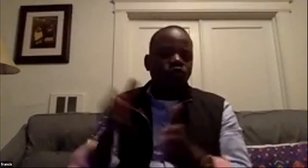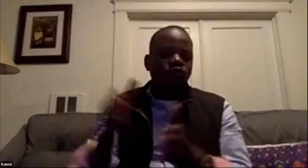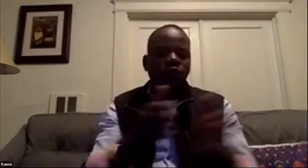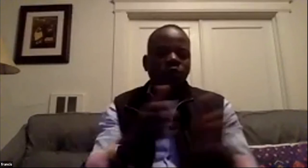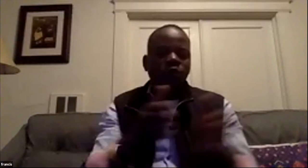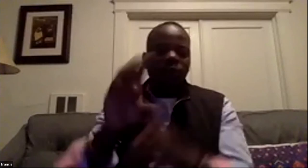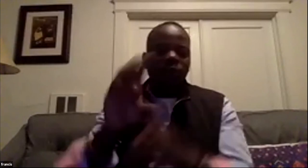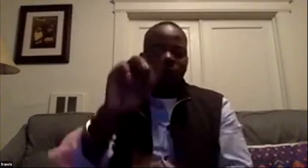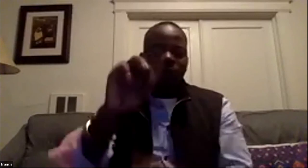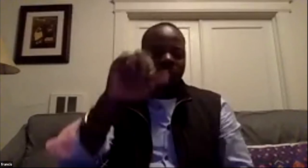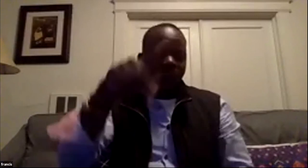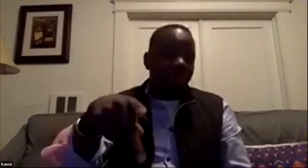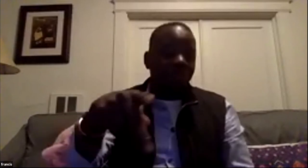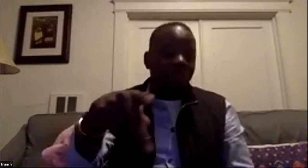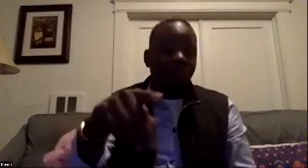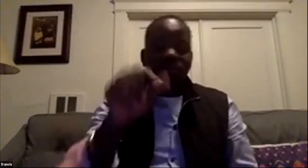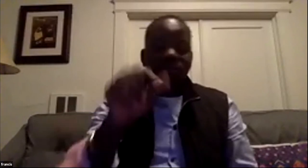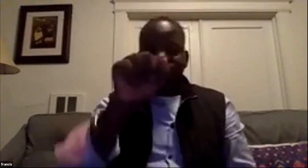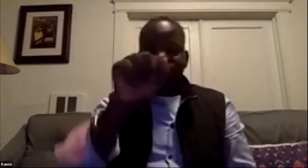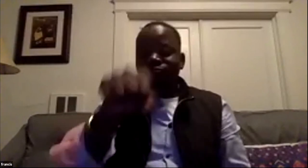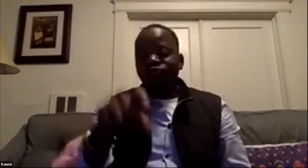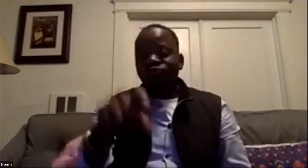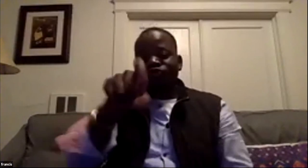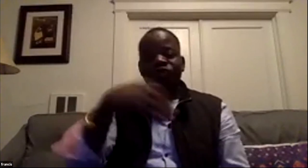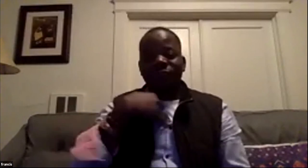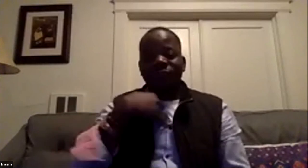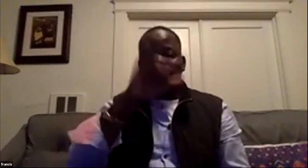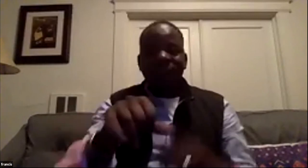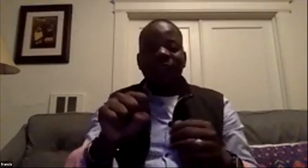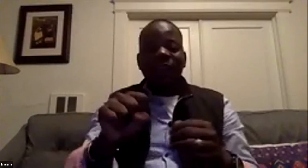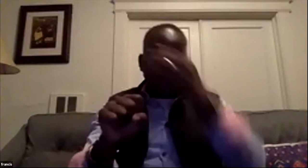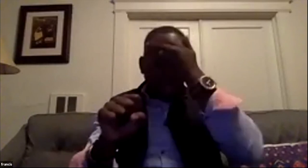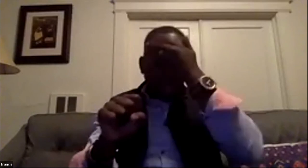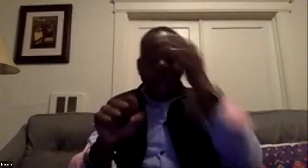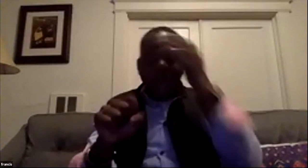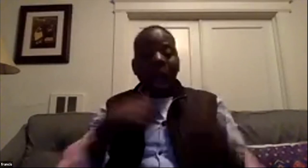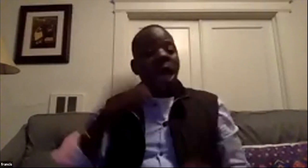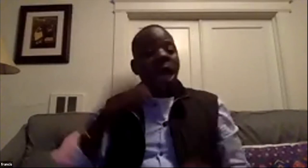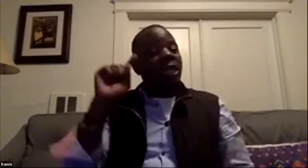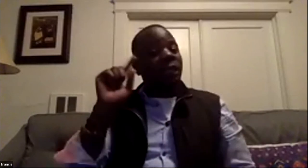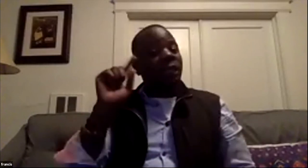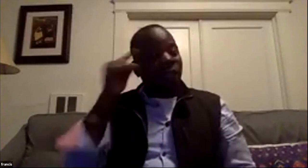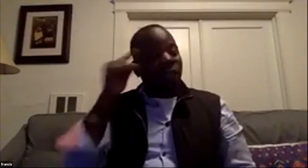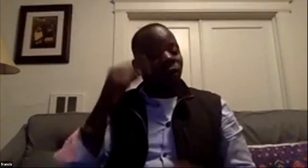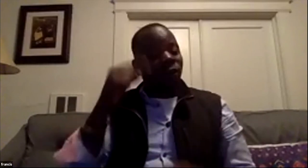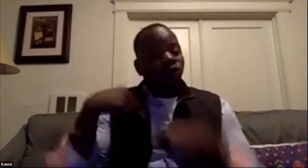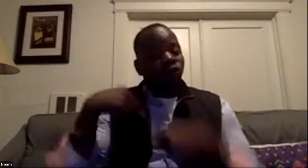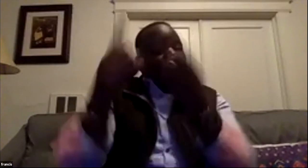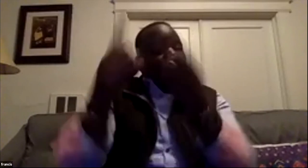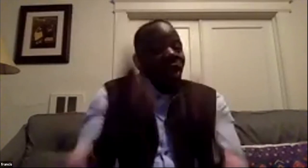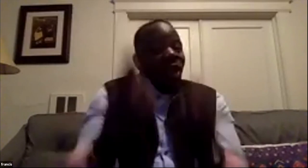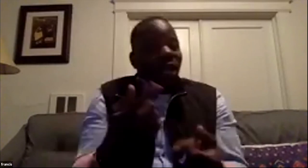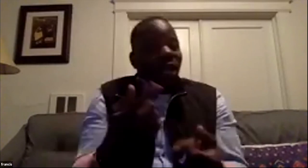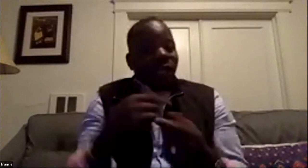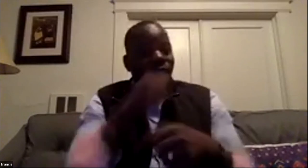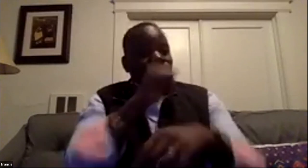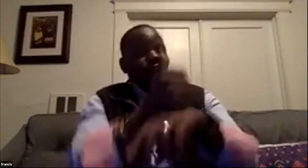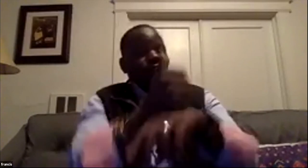so you're talking about a roadmap ricardo and um well there's a plan i think